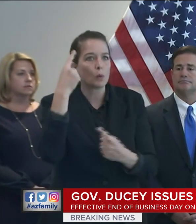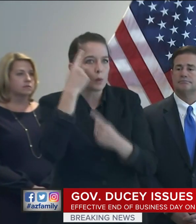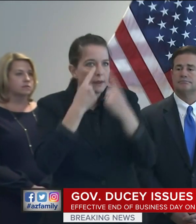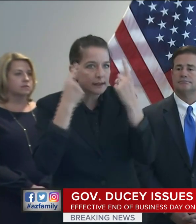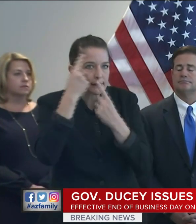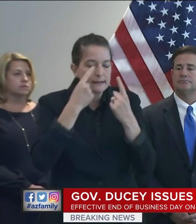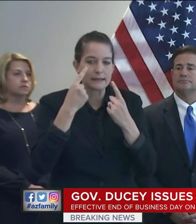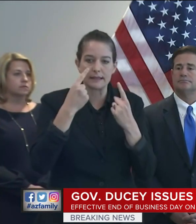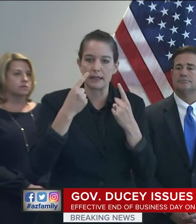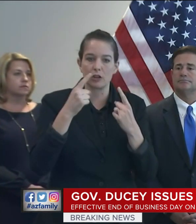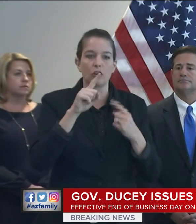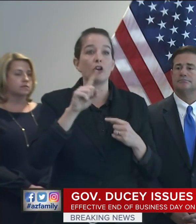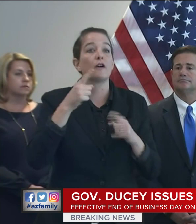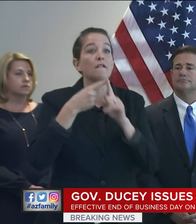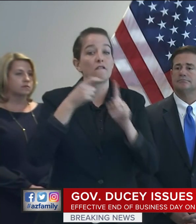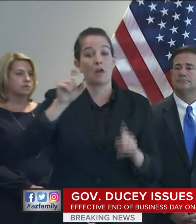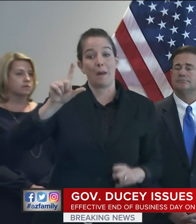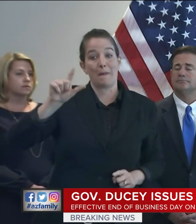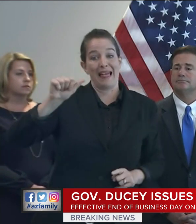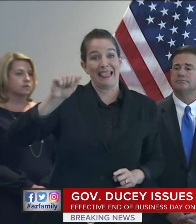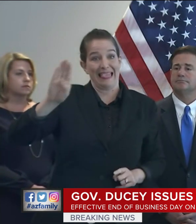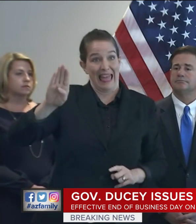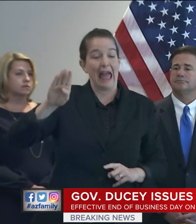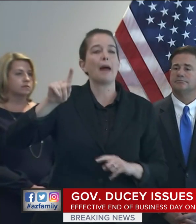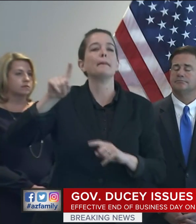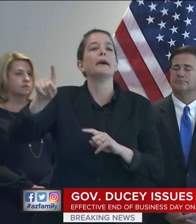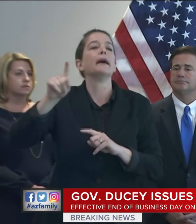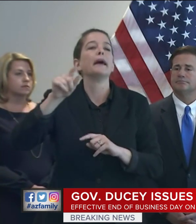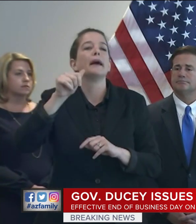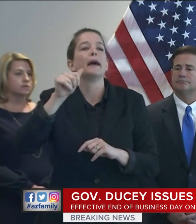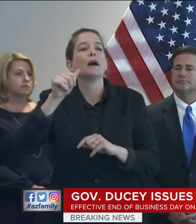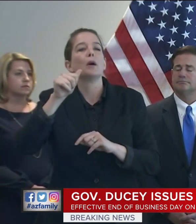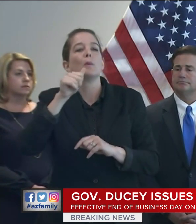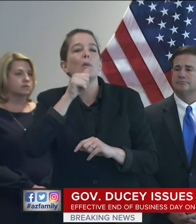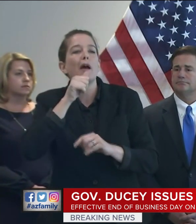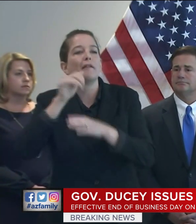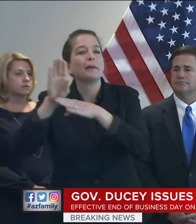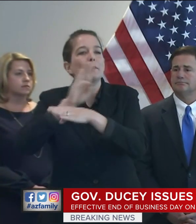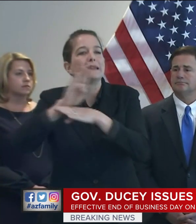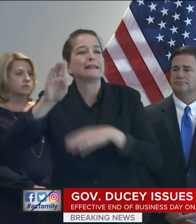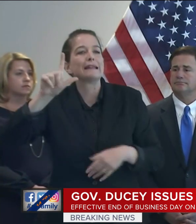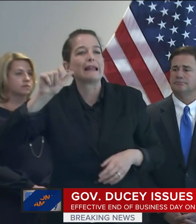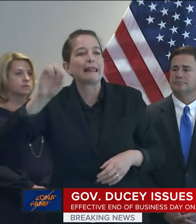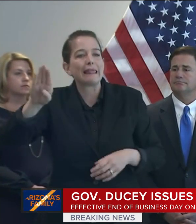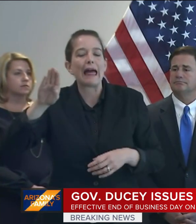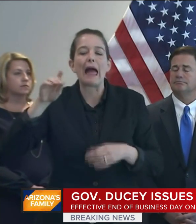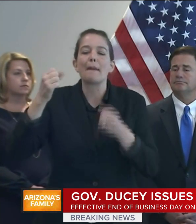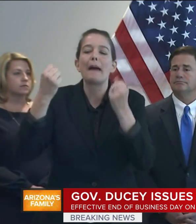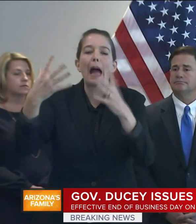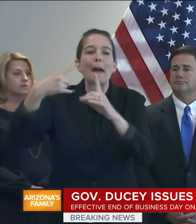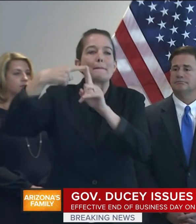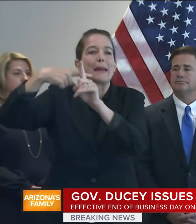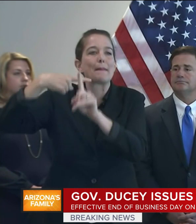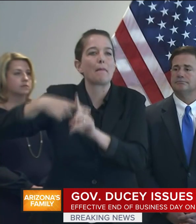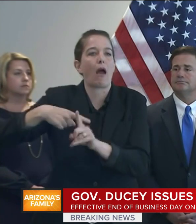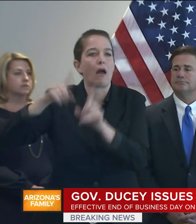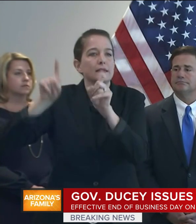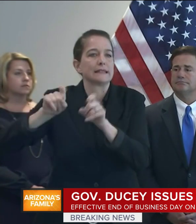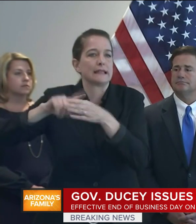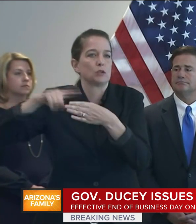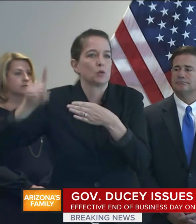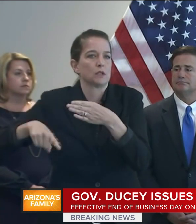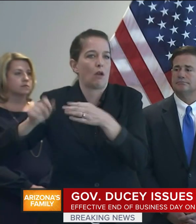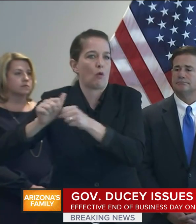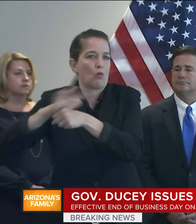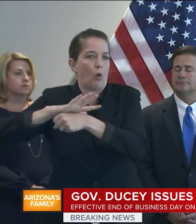out of our commercial labs. So what's the percent of positives that individuals who are symptomatic and are getting tested